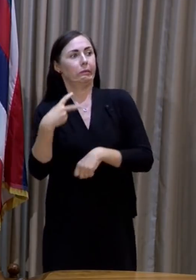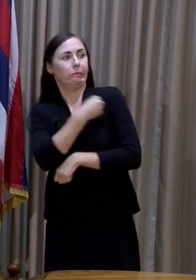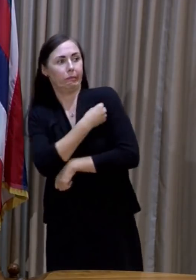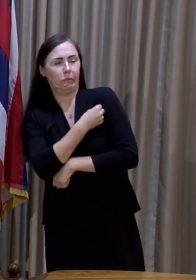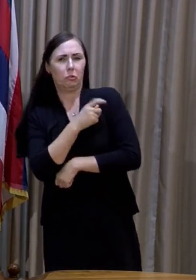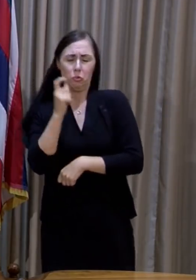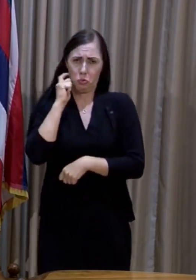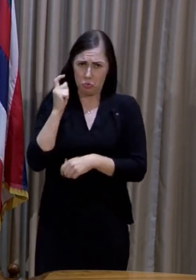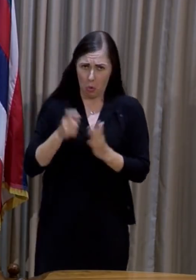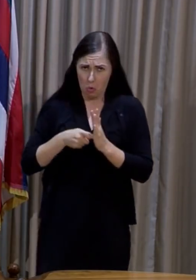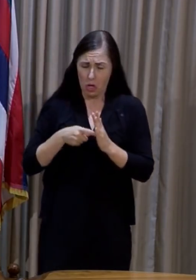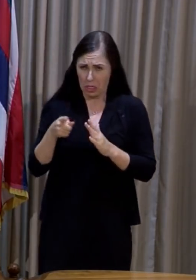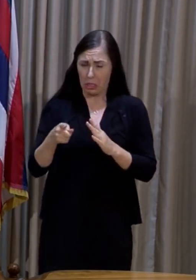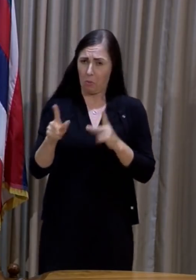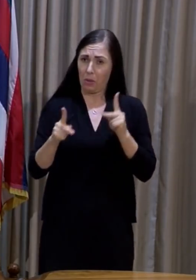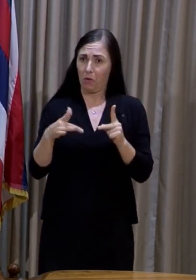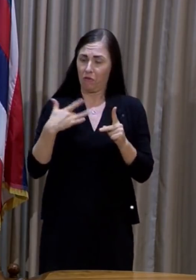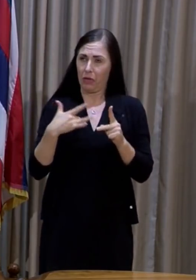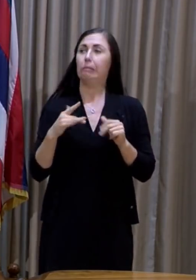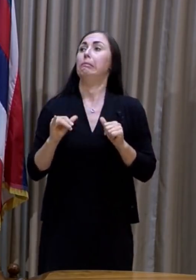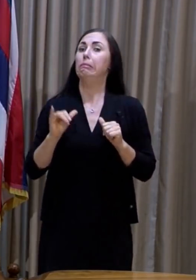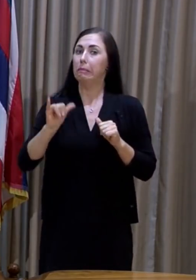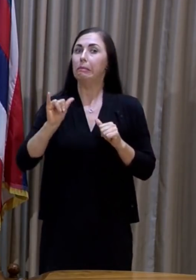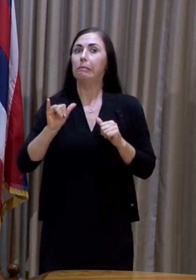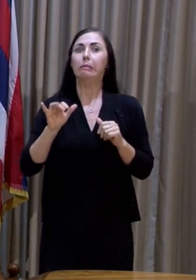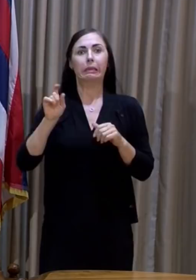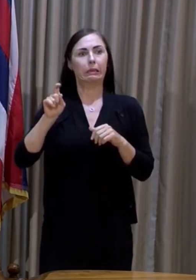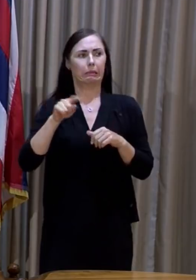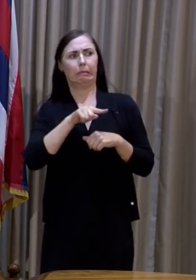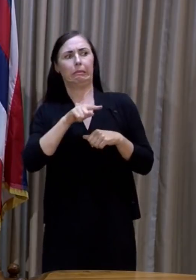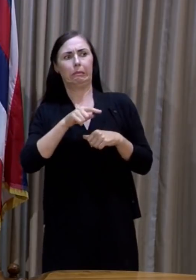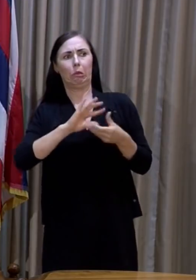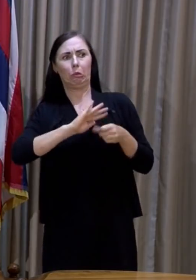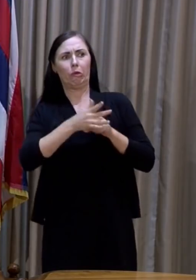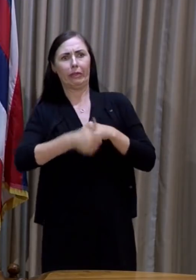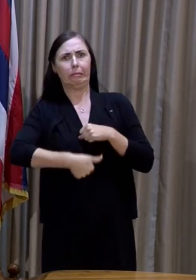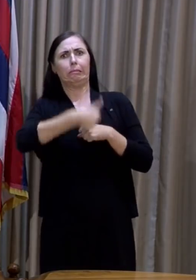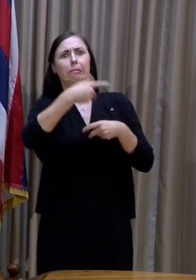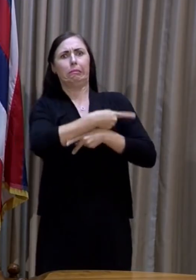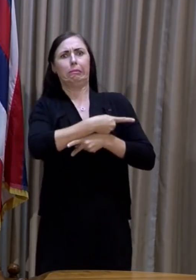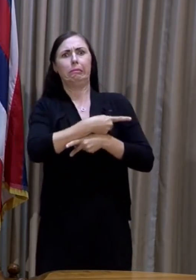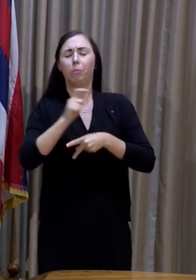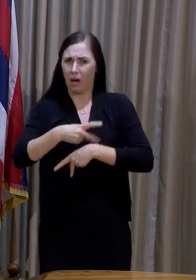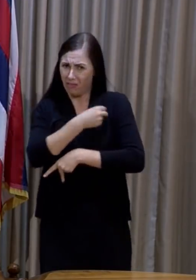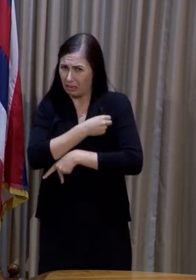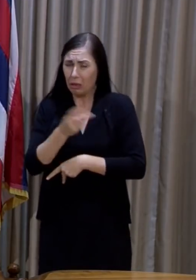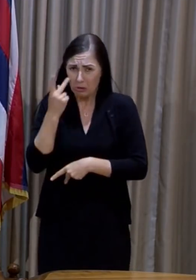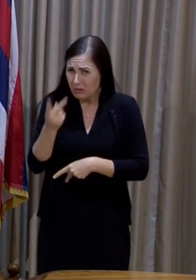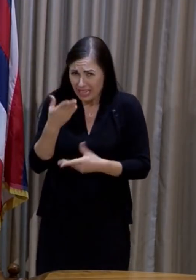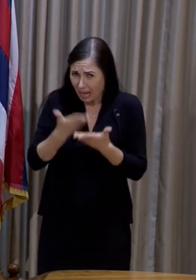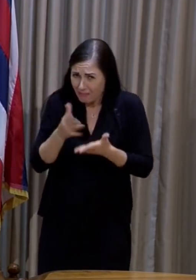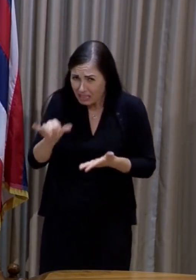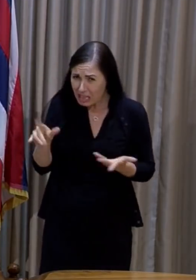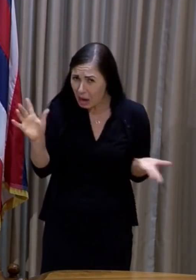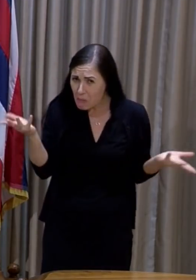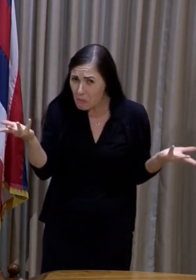Are you seeing more, yeah, any evidence that people are getting vaccinated because of the current surge?